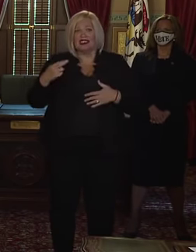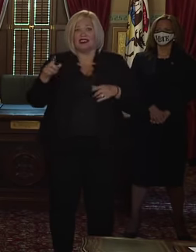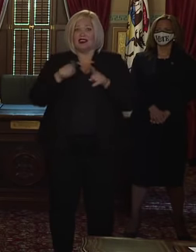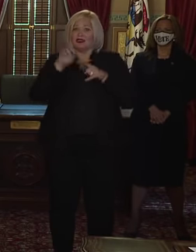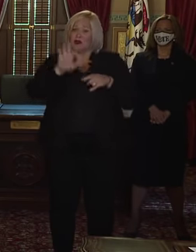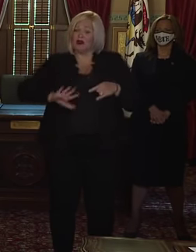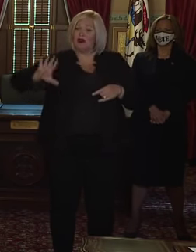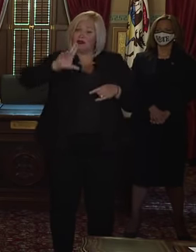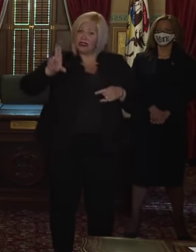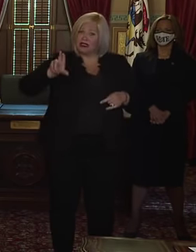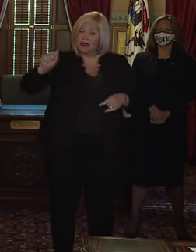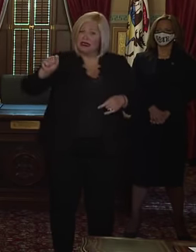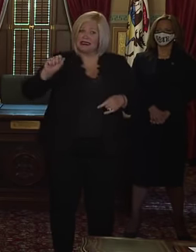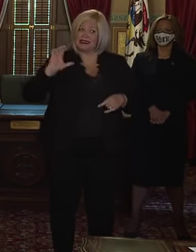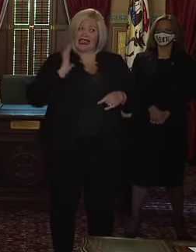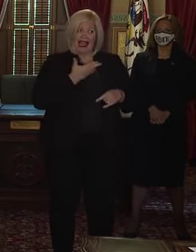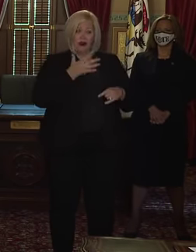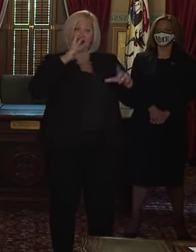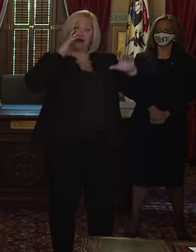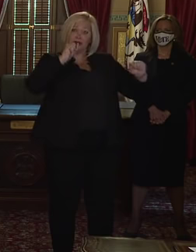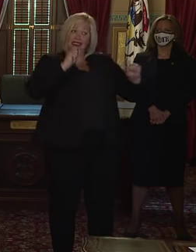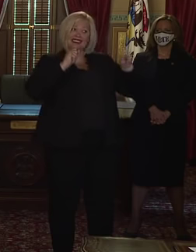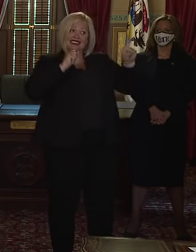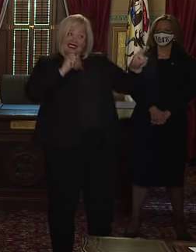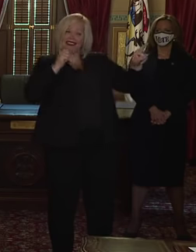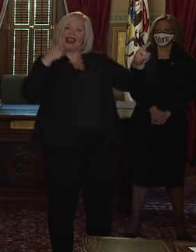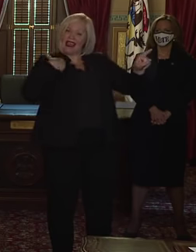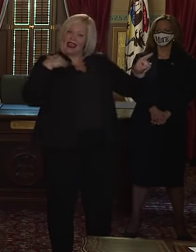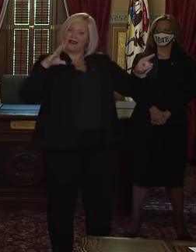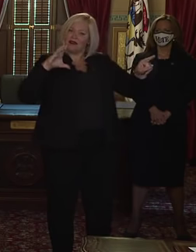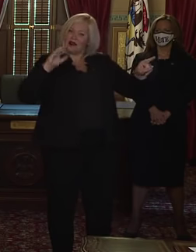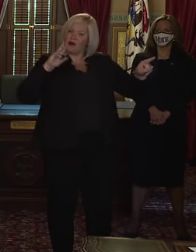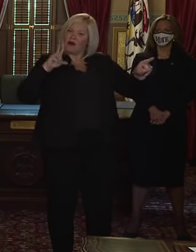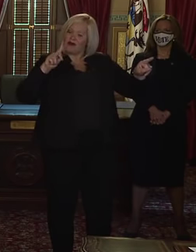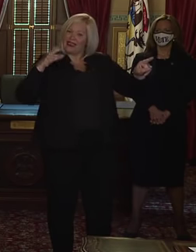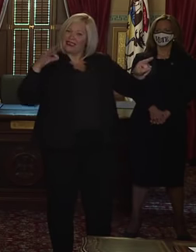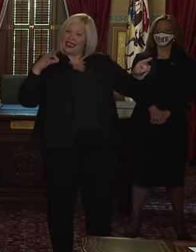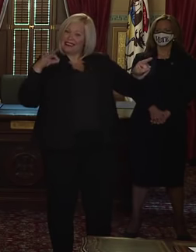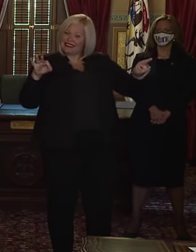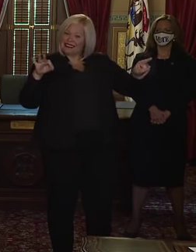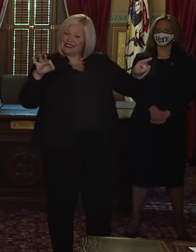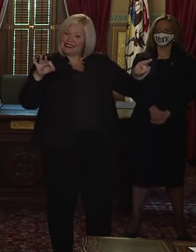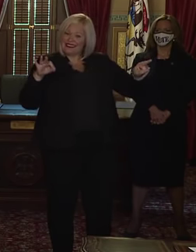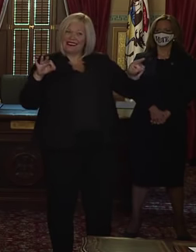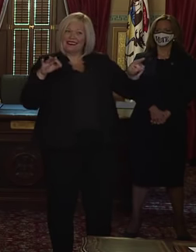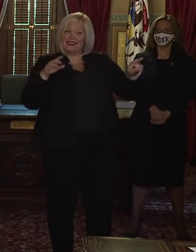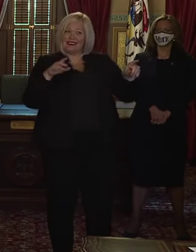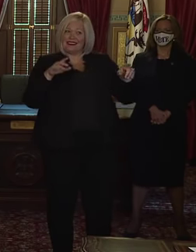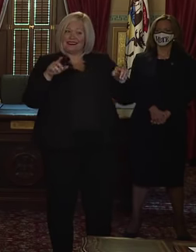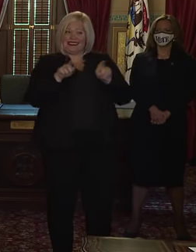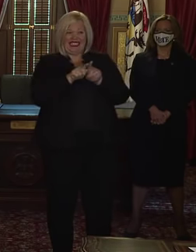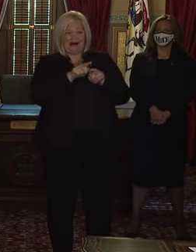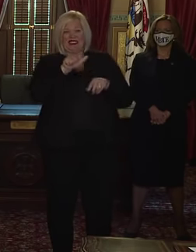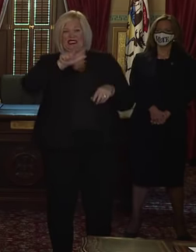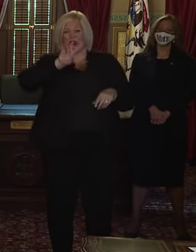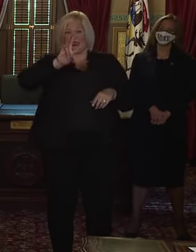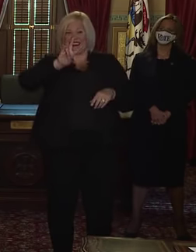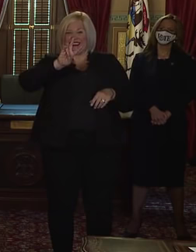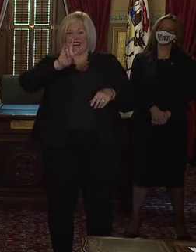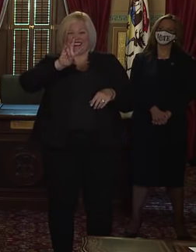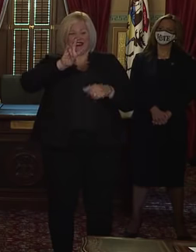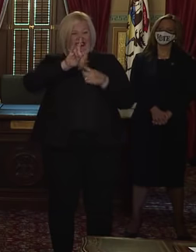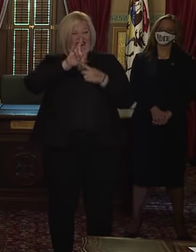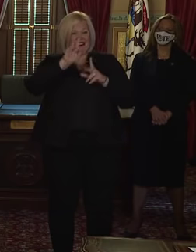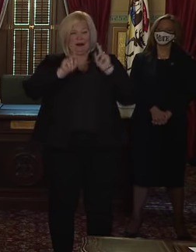Our own president has COVID-19 right now, as well as I think the last count was 27 people who were at their SCOTUS